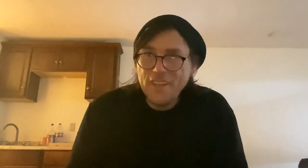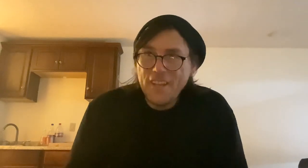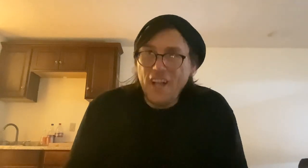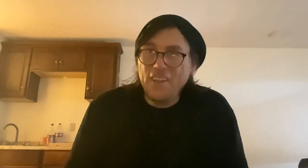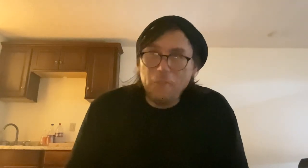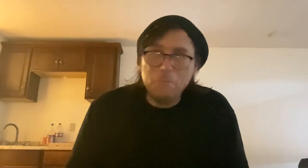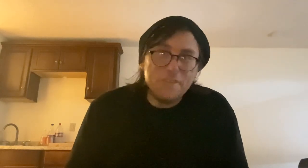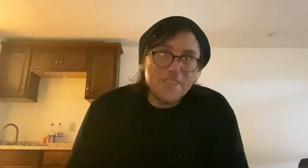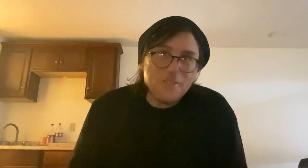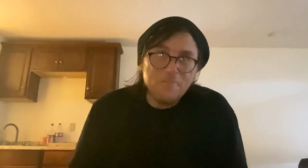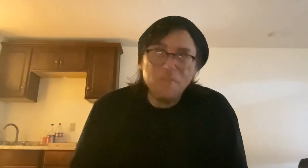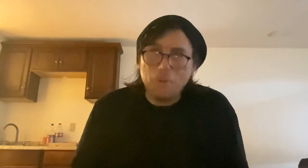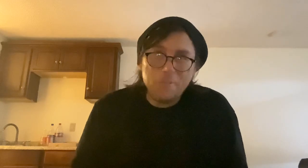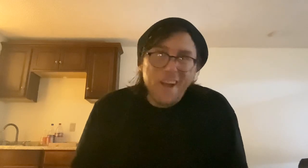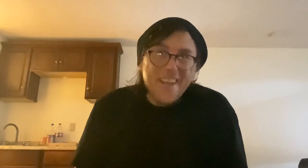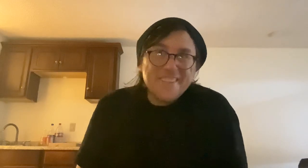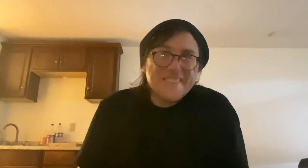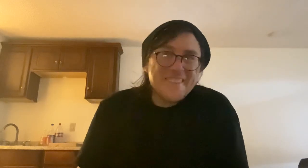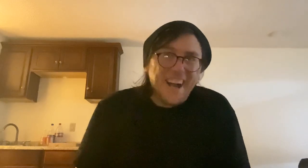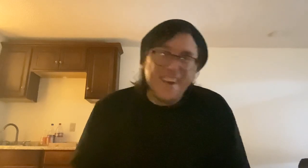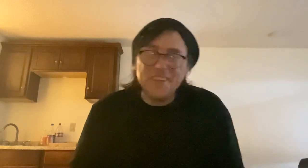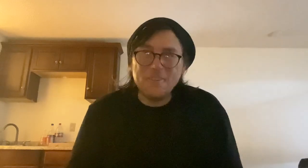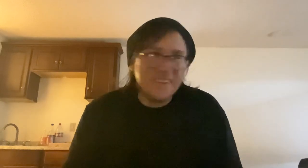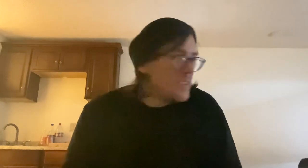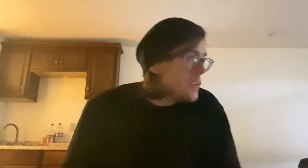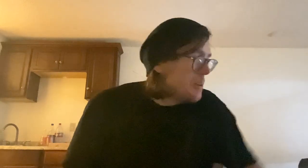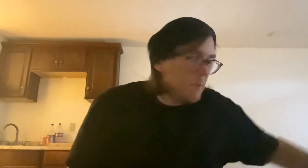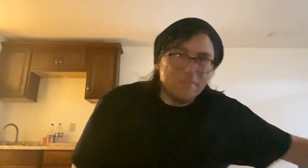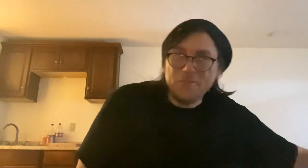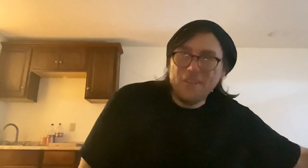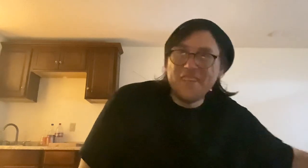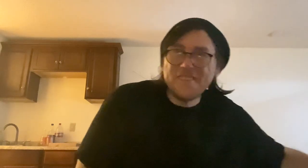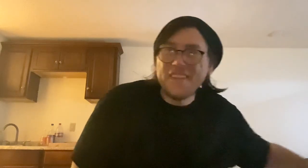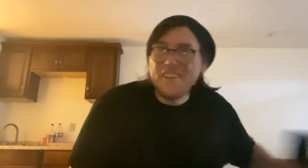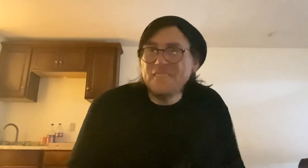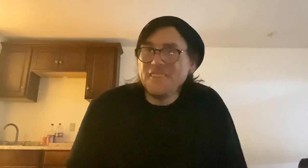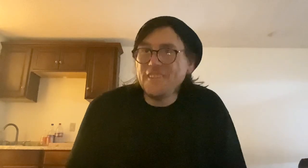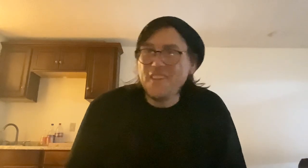I'll help them teach them for a price how to do this. But if they're too lazy, then no.